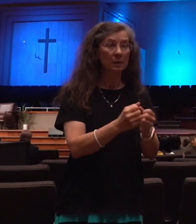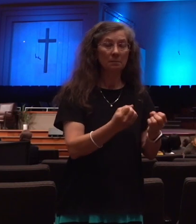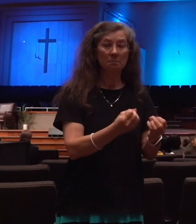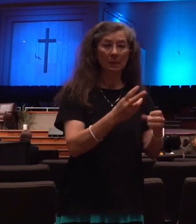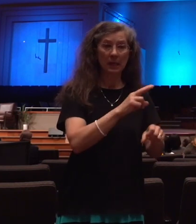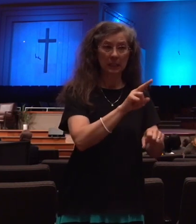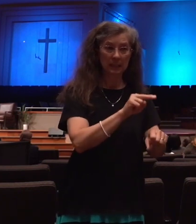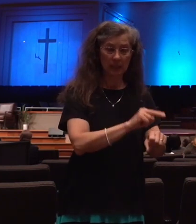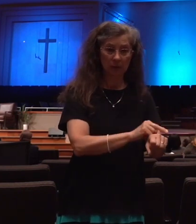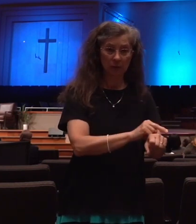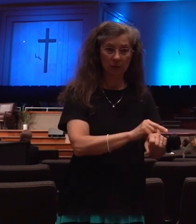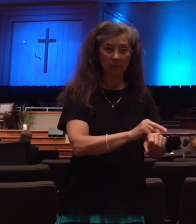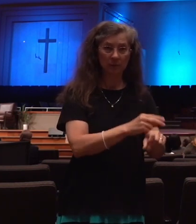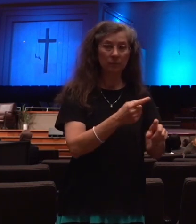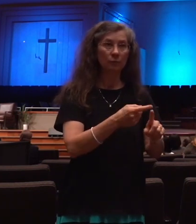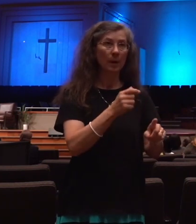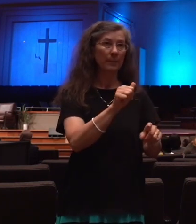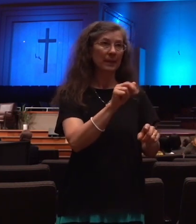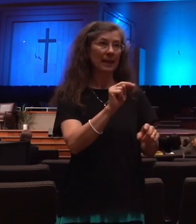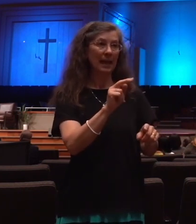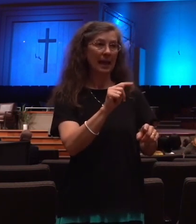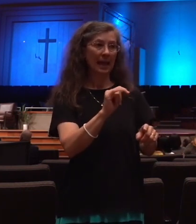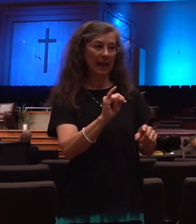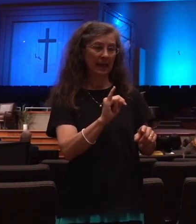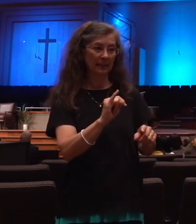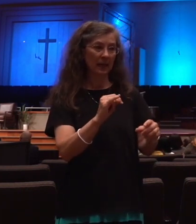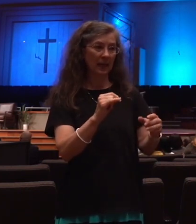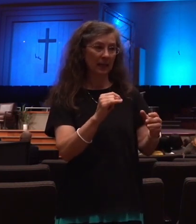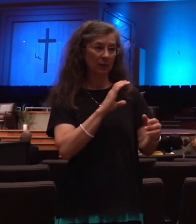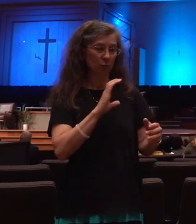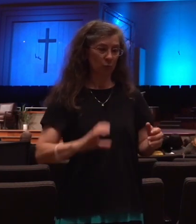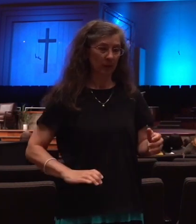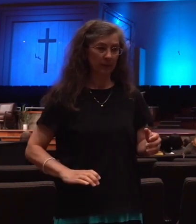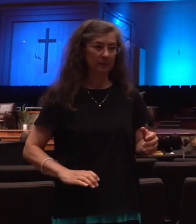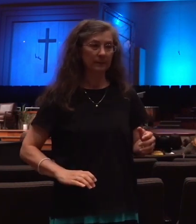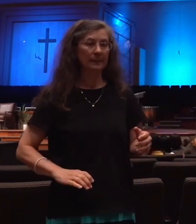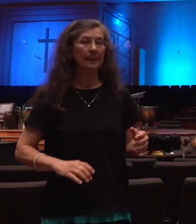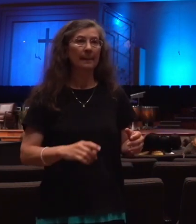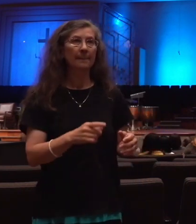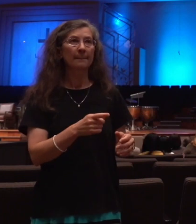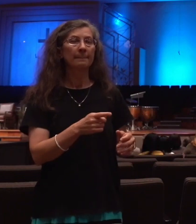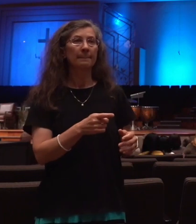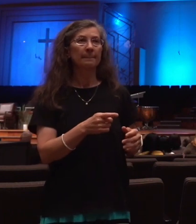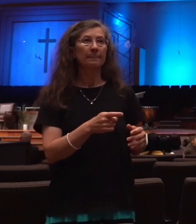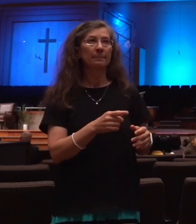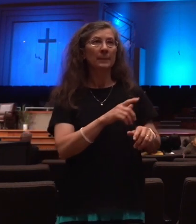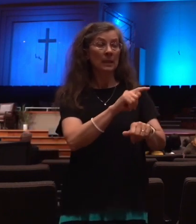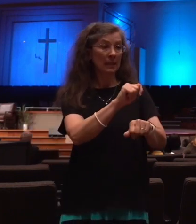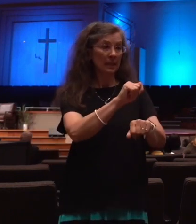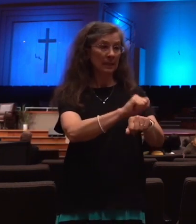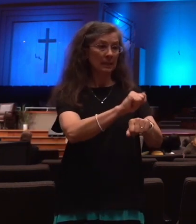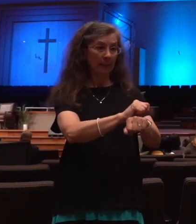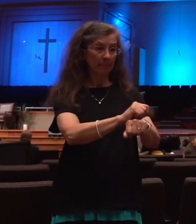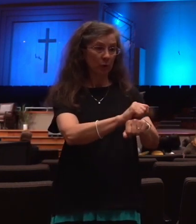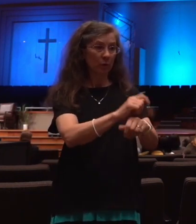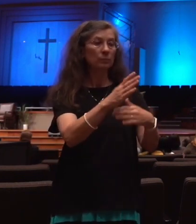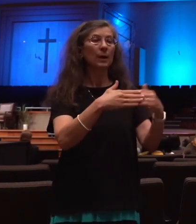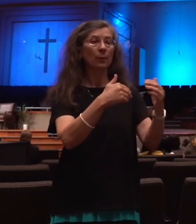Antichrist. That's from Daniel 9, 27. The temple will be rebuilt in Israel,